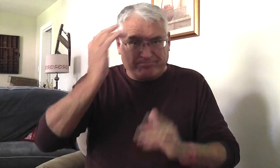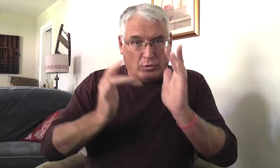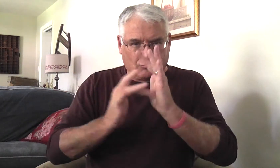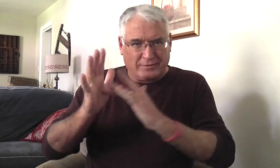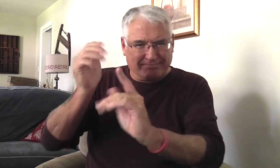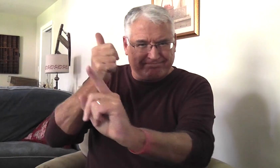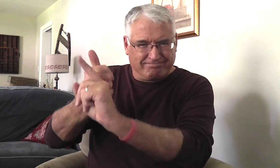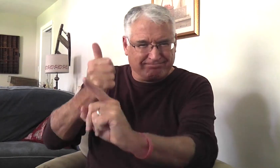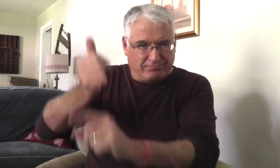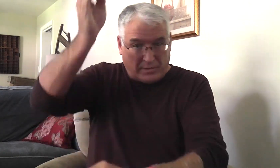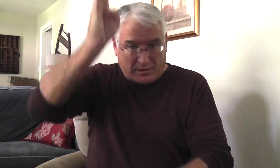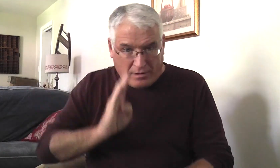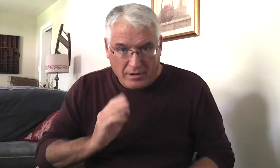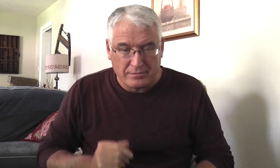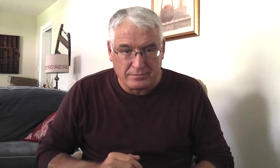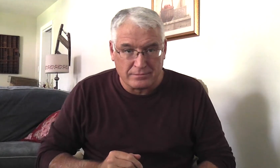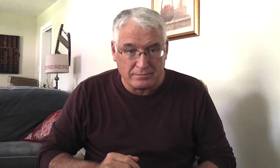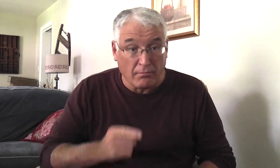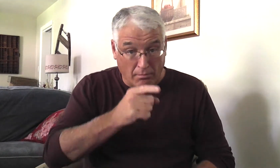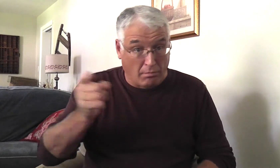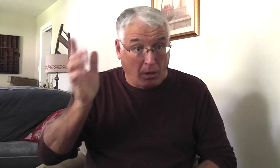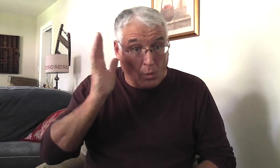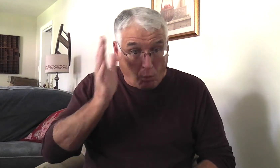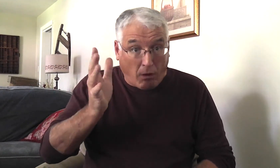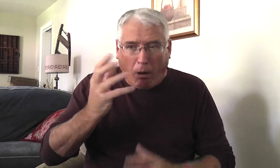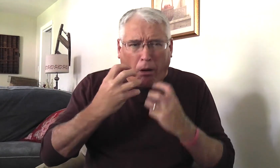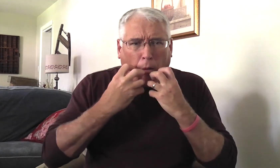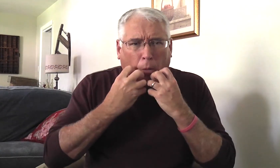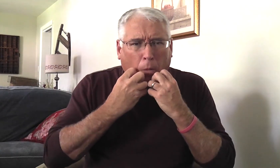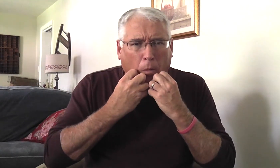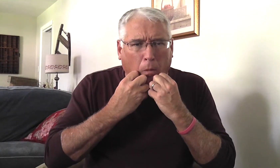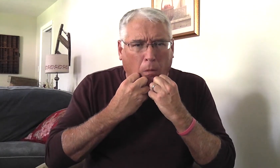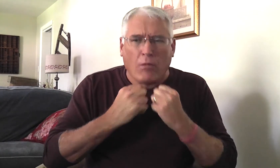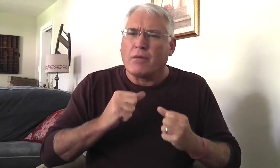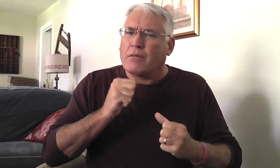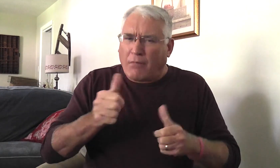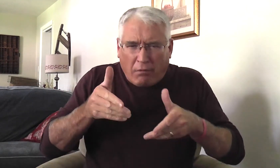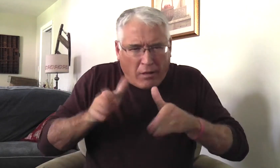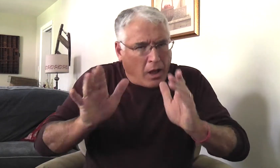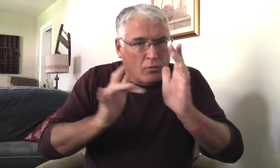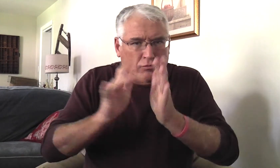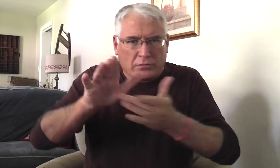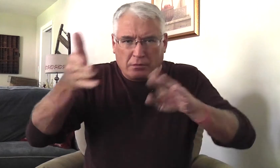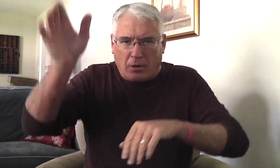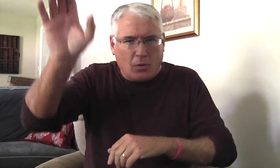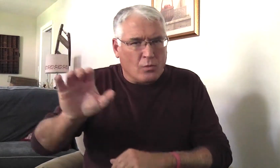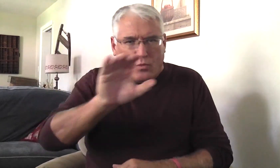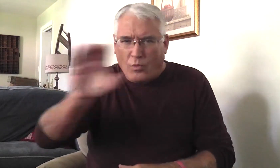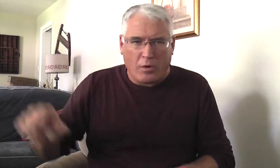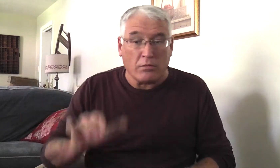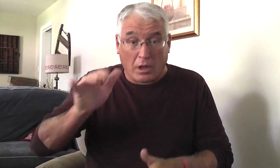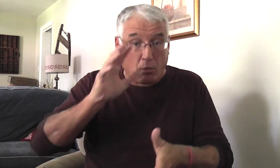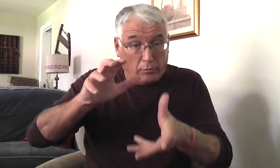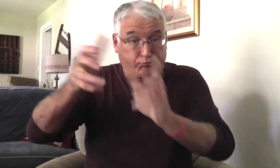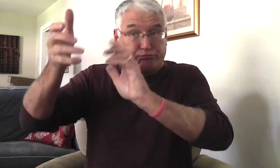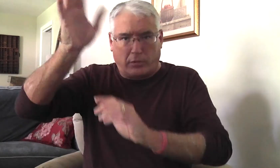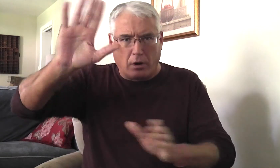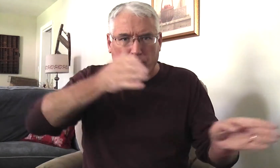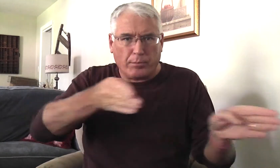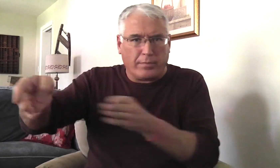Suppose people knew that Jesus was God. They would cherish him. They would not allow him to be put to death on a